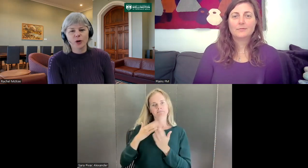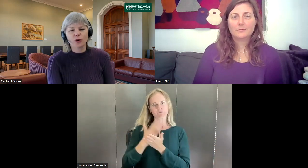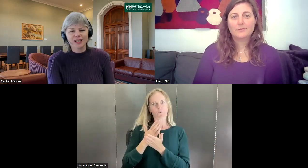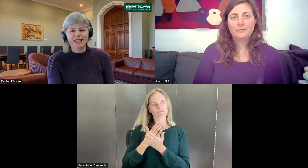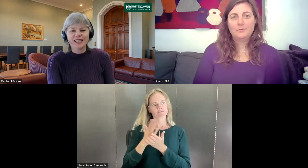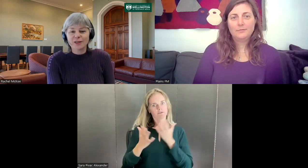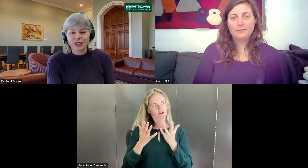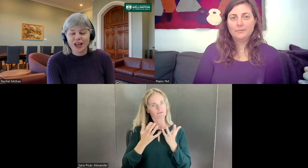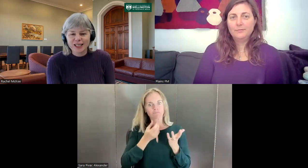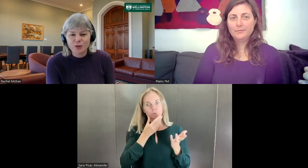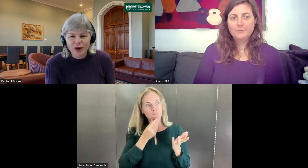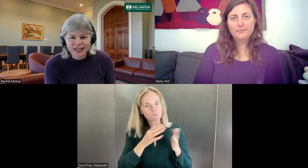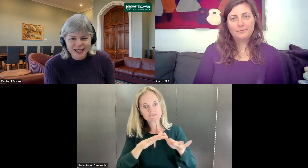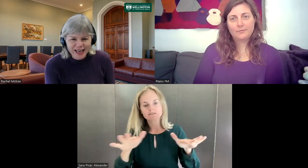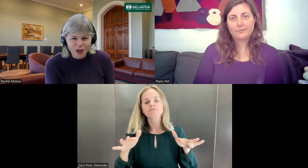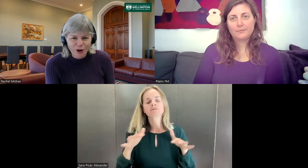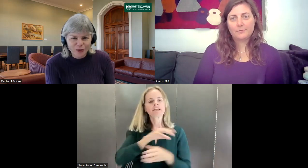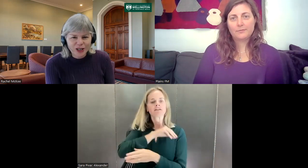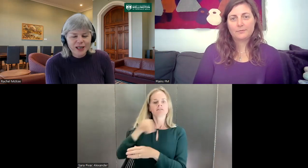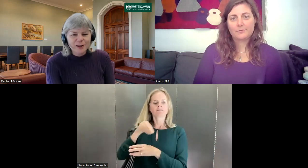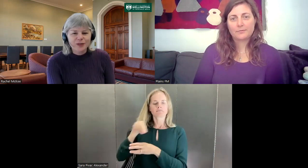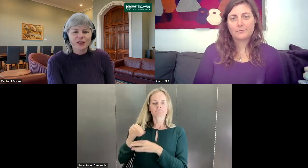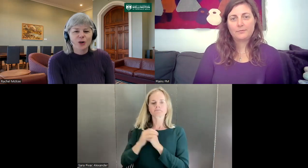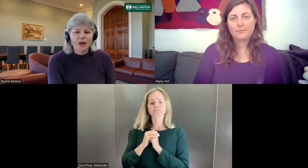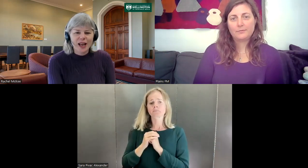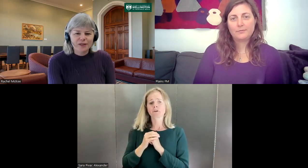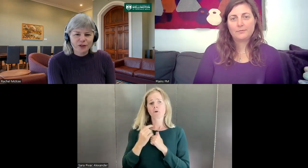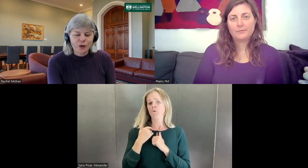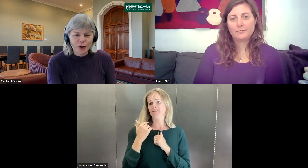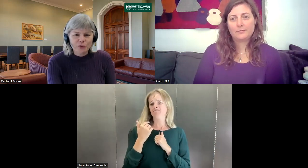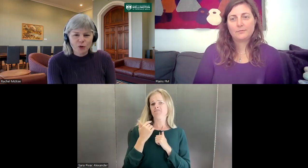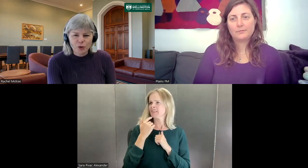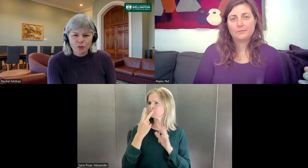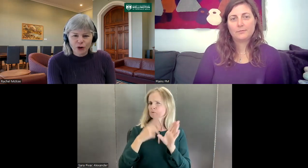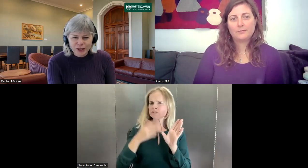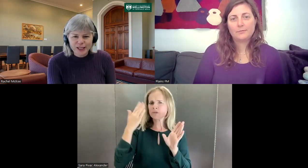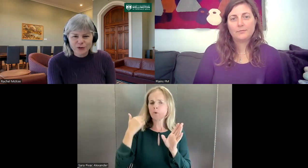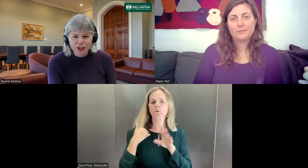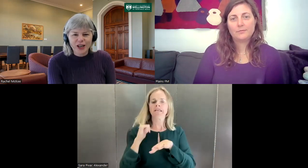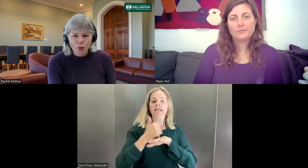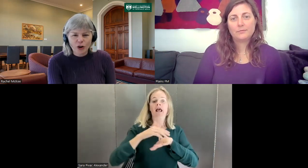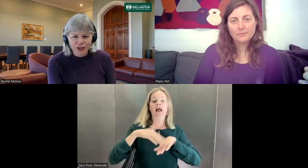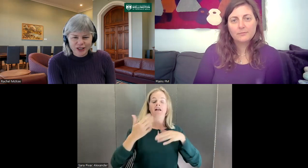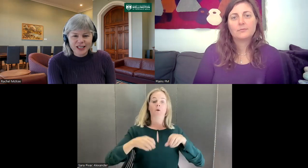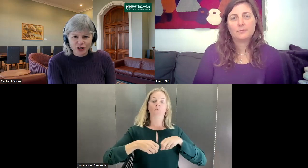longer and see if the sign spreads and takes hold. So we have, you know, a formal process for deciding what goes in the dictionary.